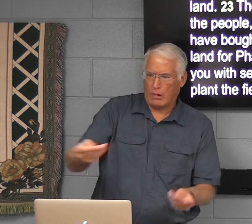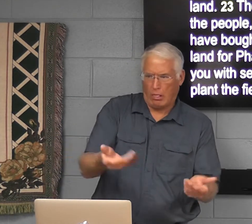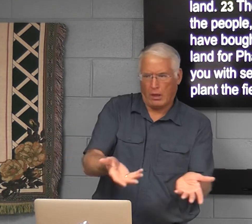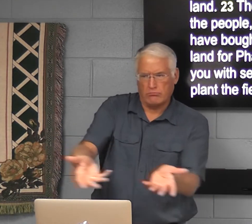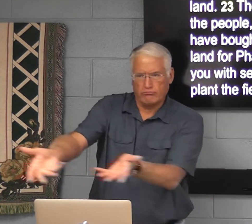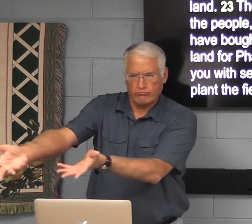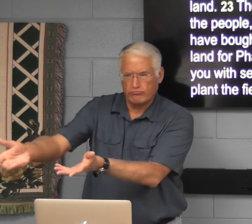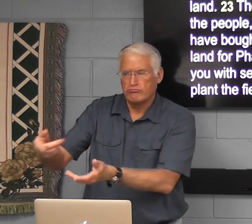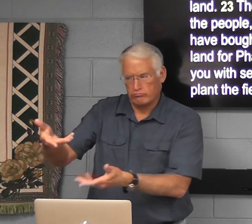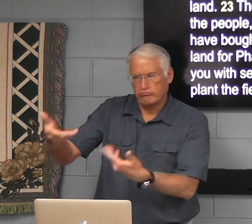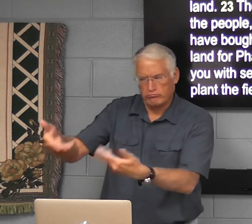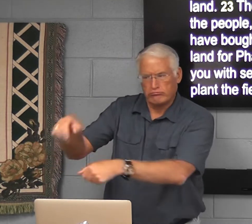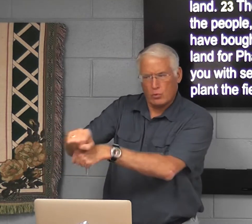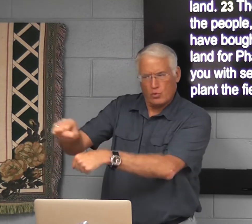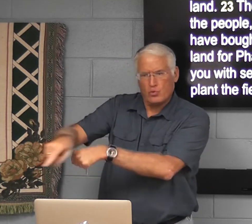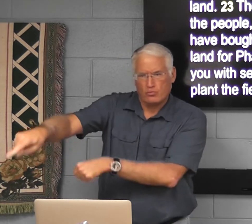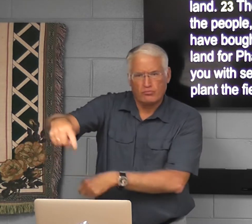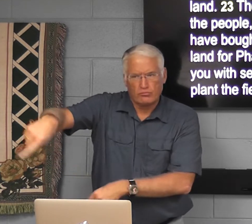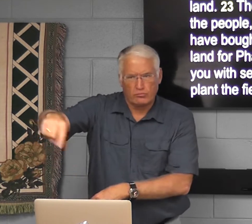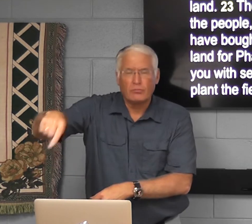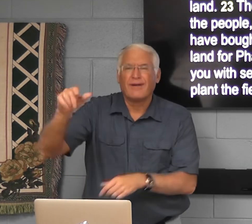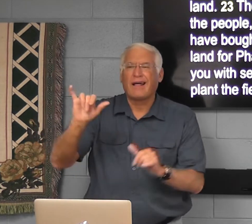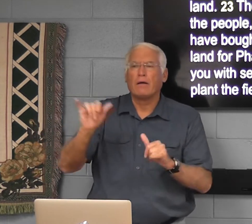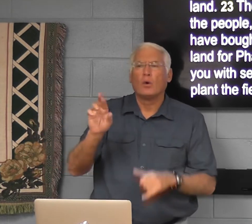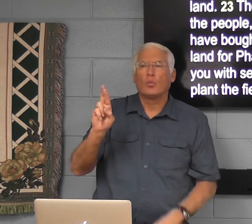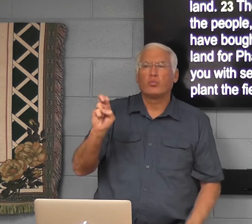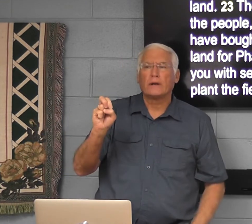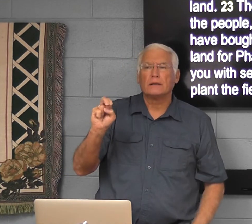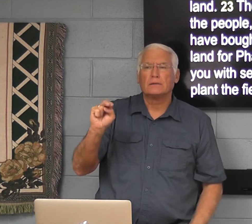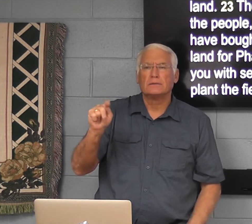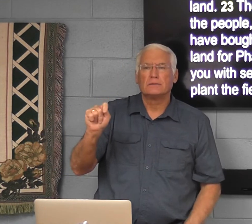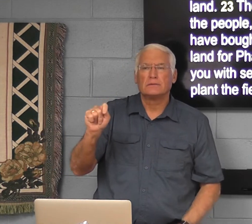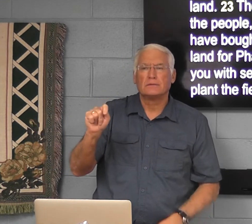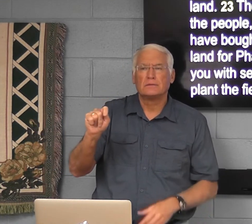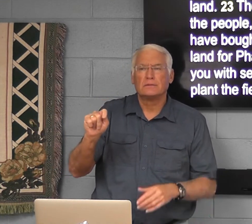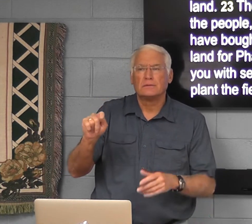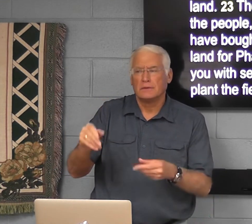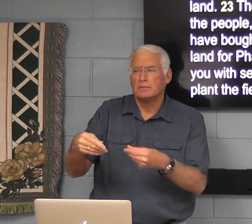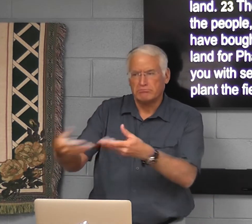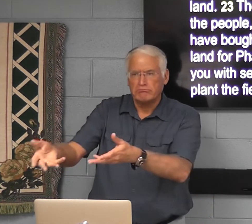He gave them the land. You can go ahead and work the land. Kind of like renting.